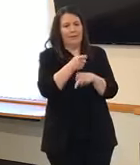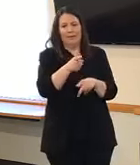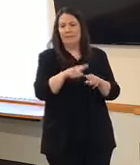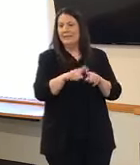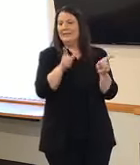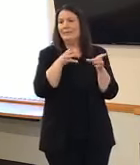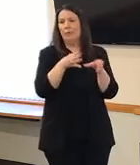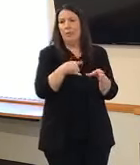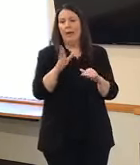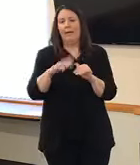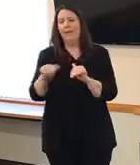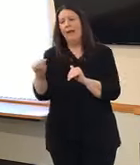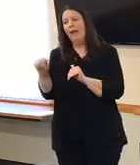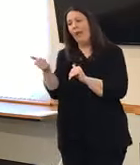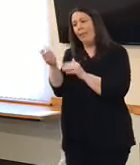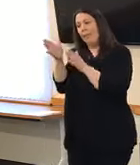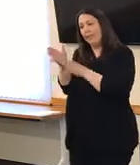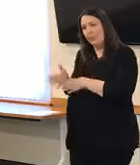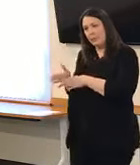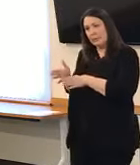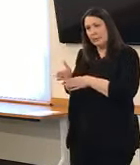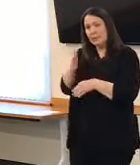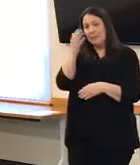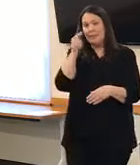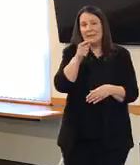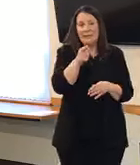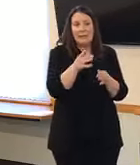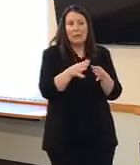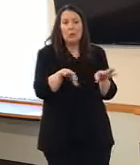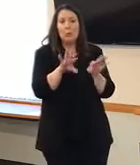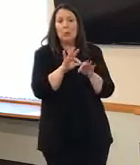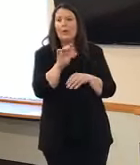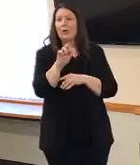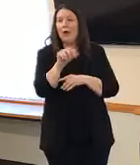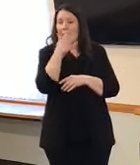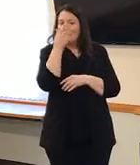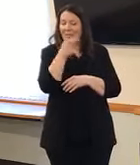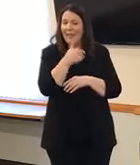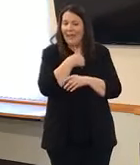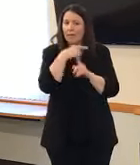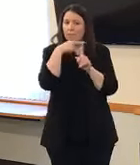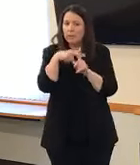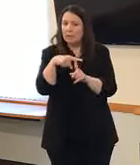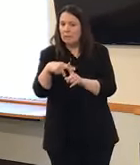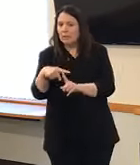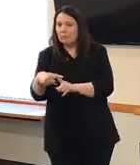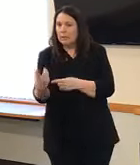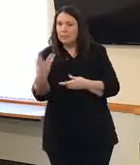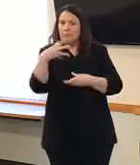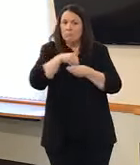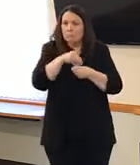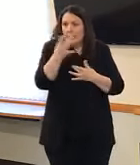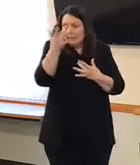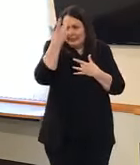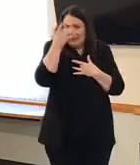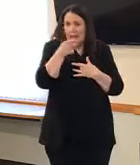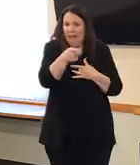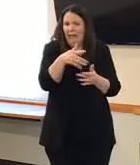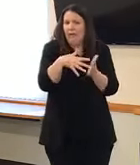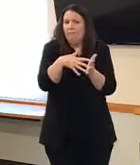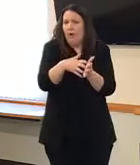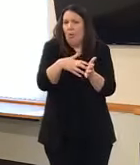in terms of the higher need for critical care for them. And so based on that, we really are focusing testing on that high vulnerable population.